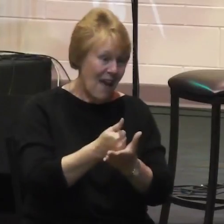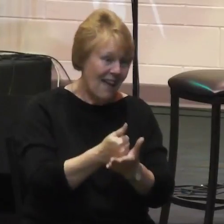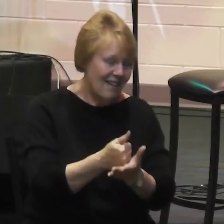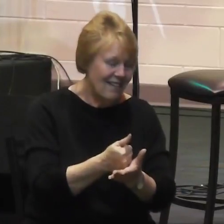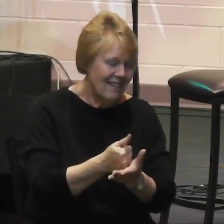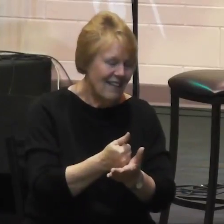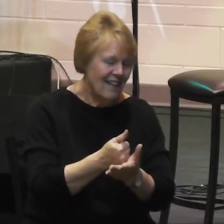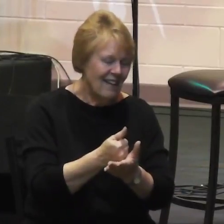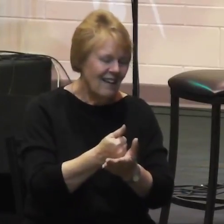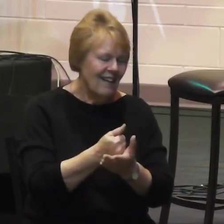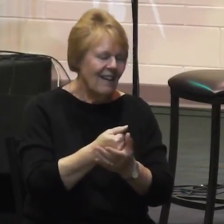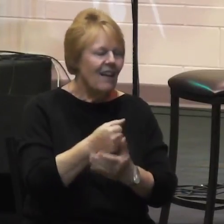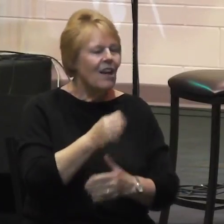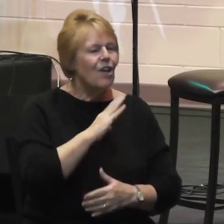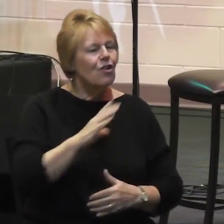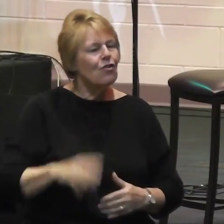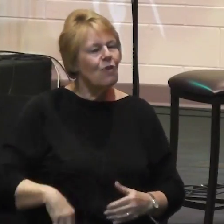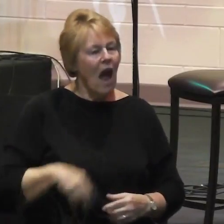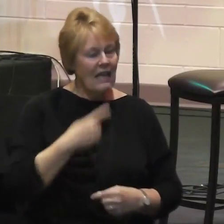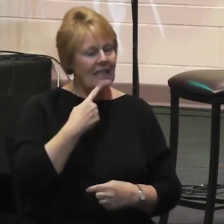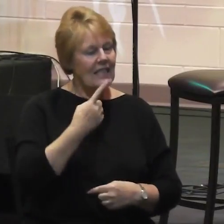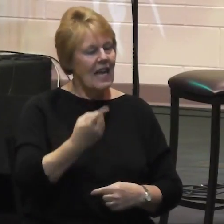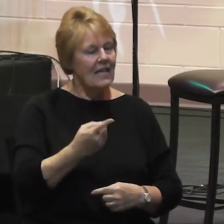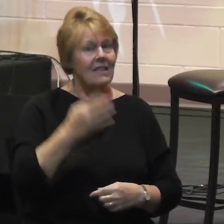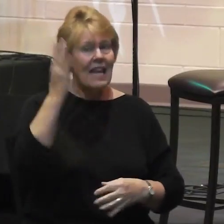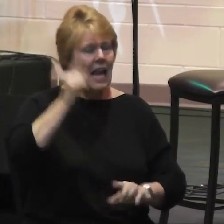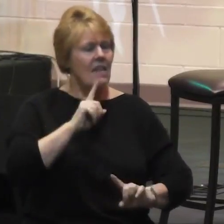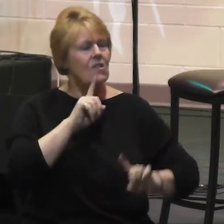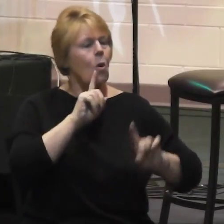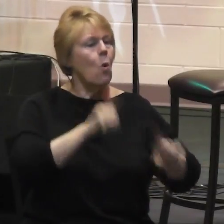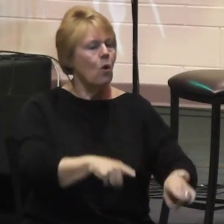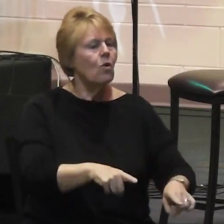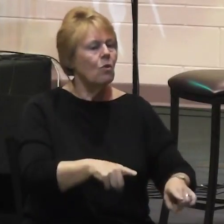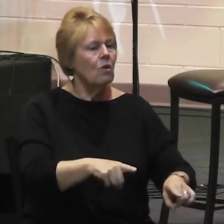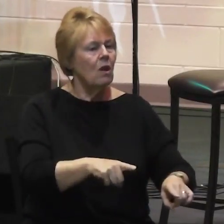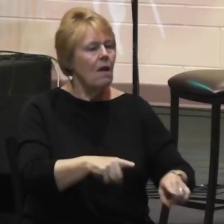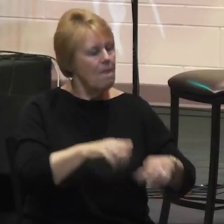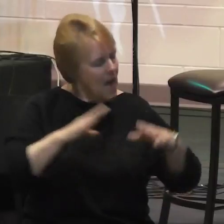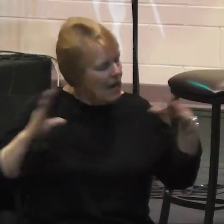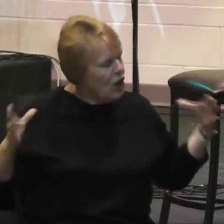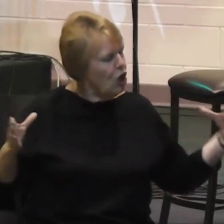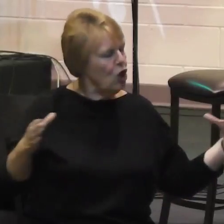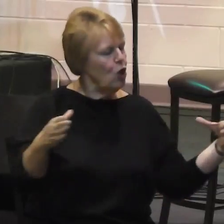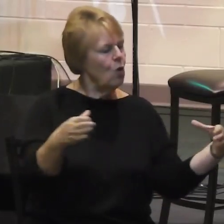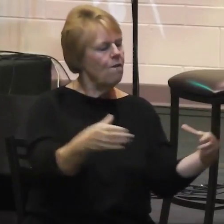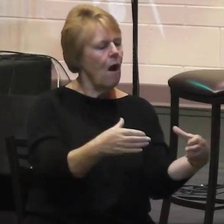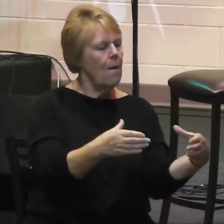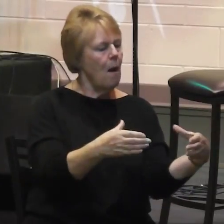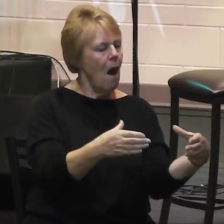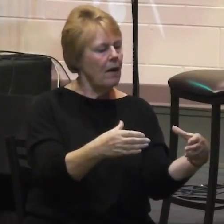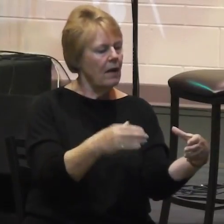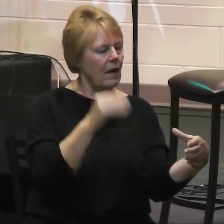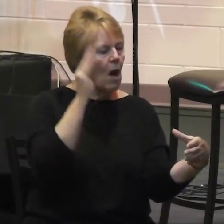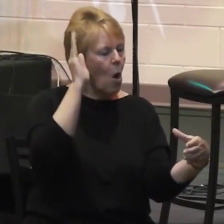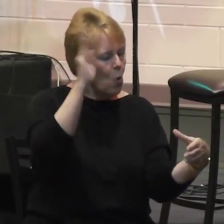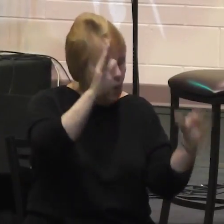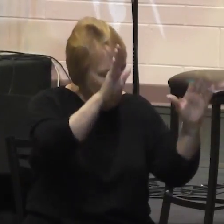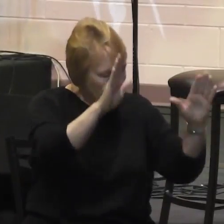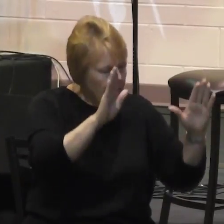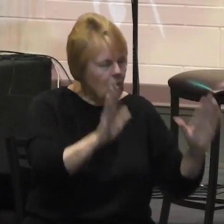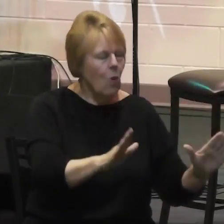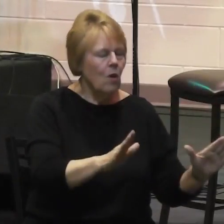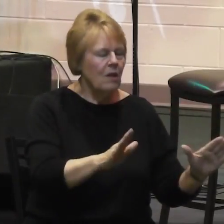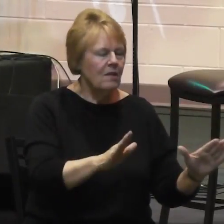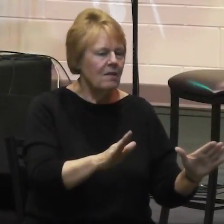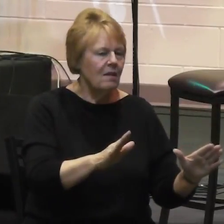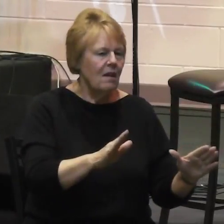he has ordained that the unified body will be glorious. The glory that Christ has